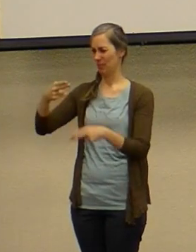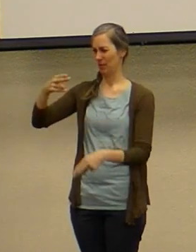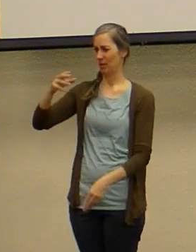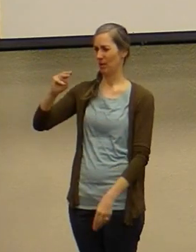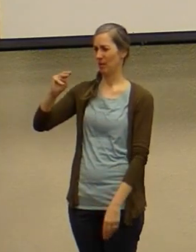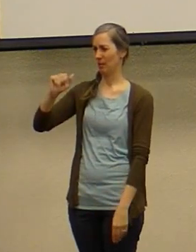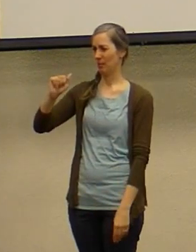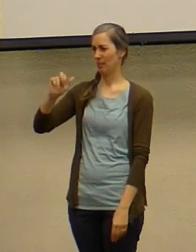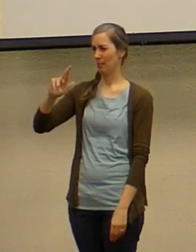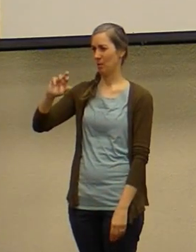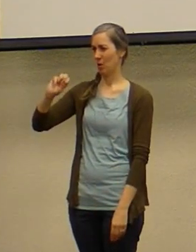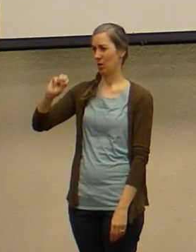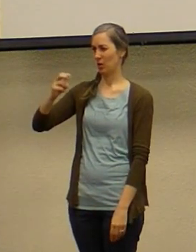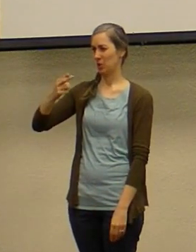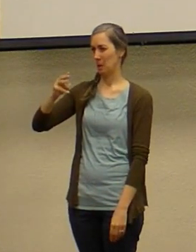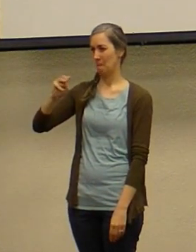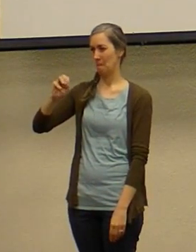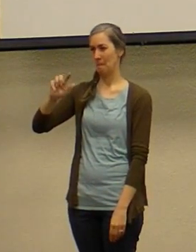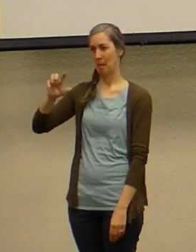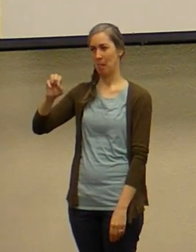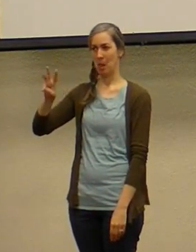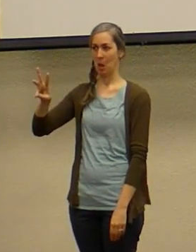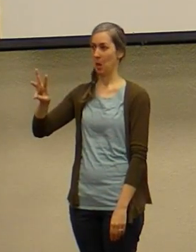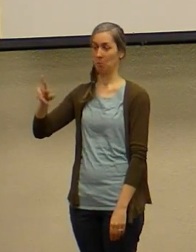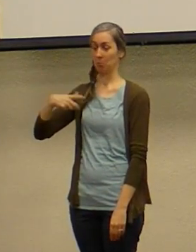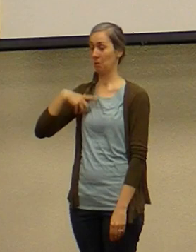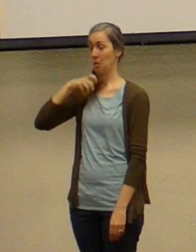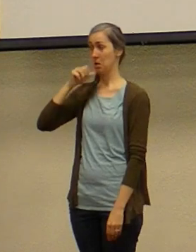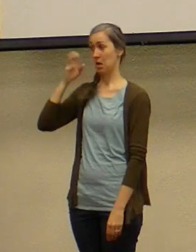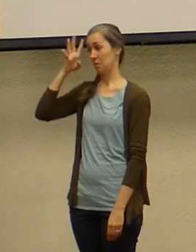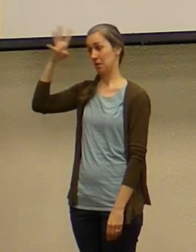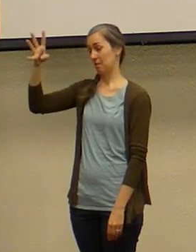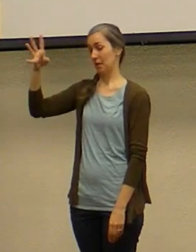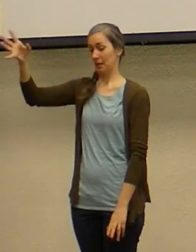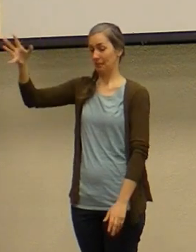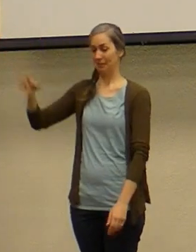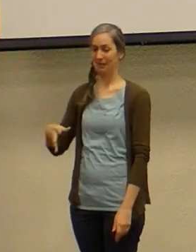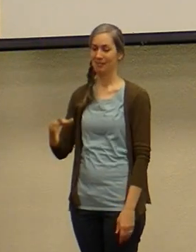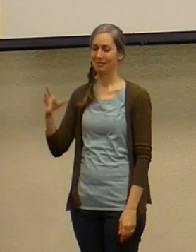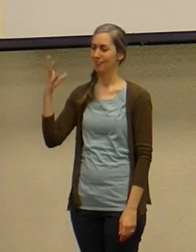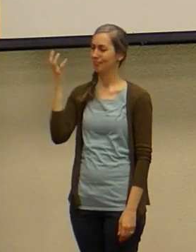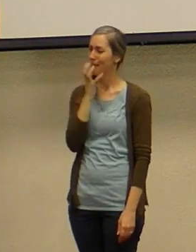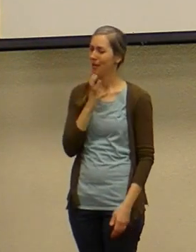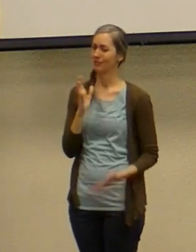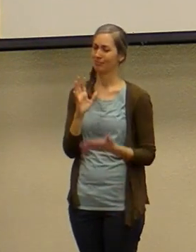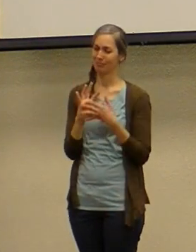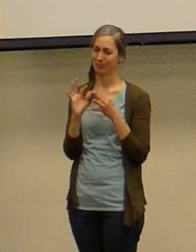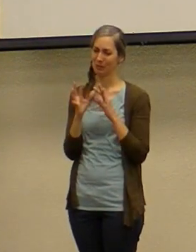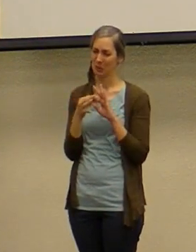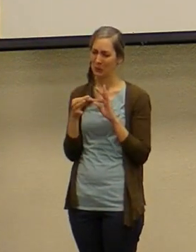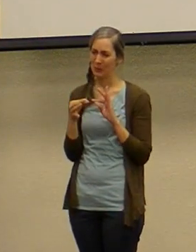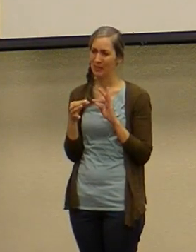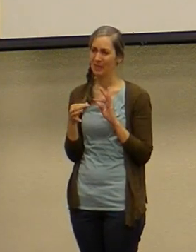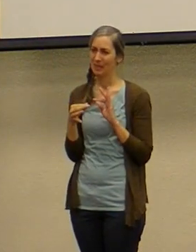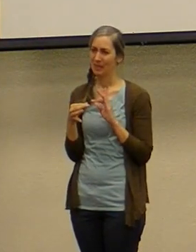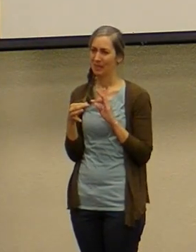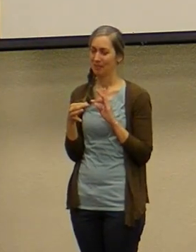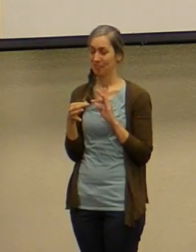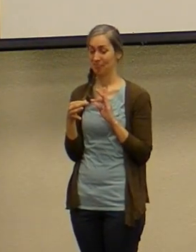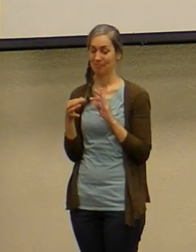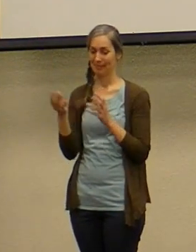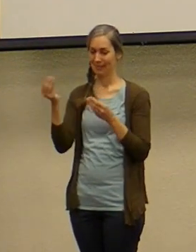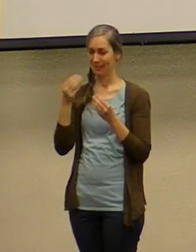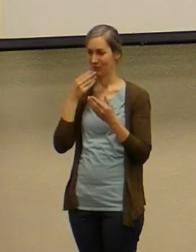the song it's a beautiful song and the video tells an incredible story that really puts in